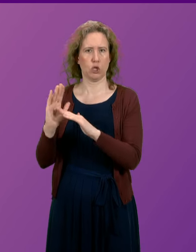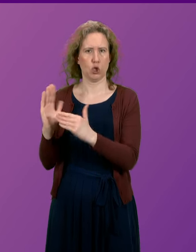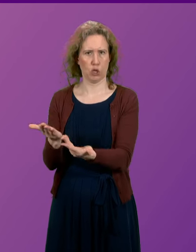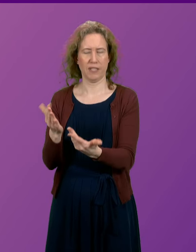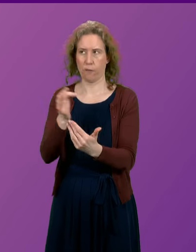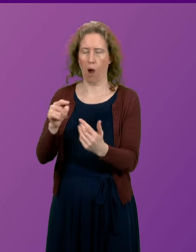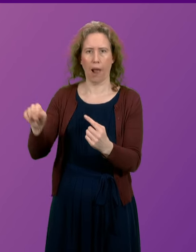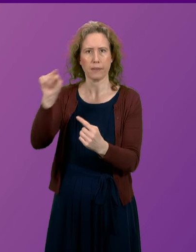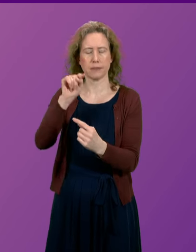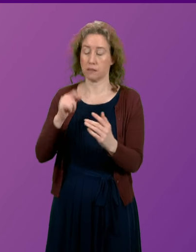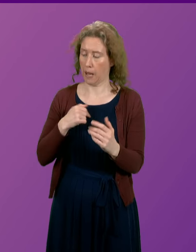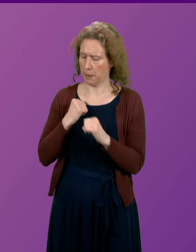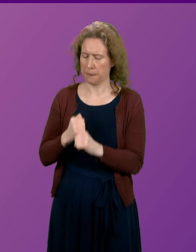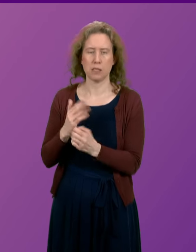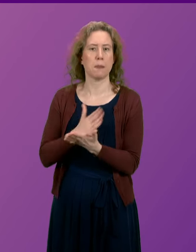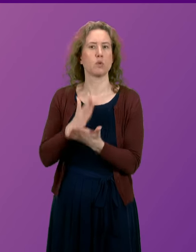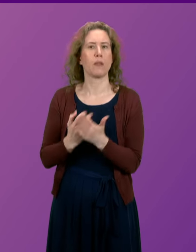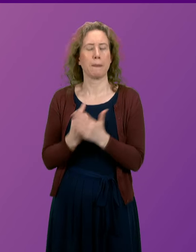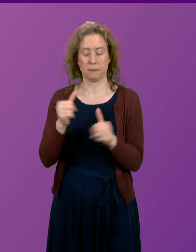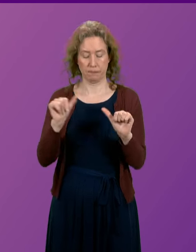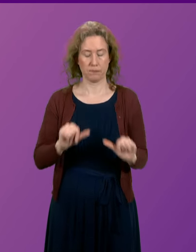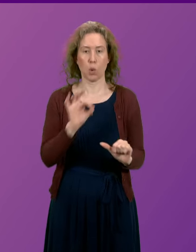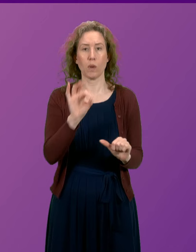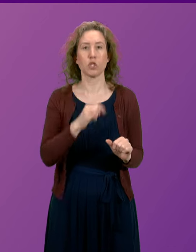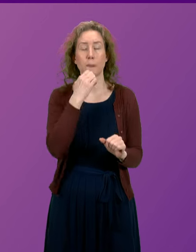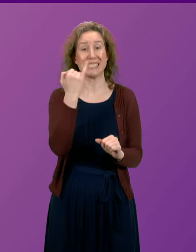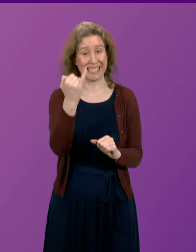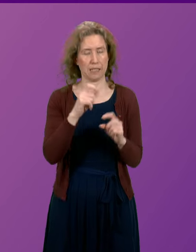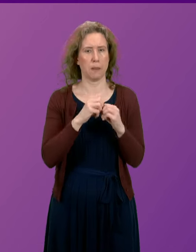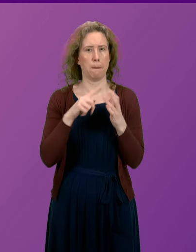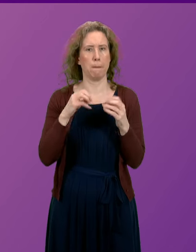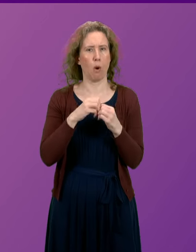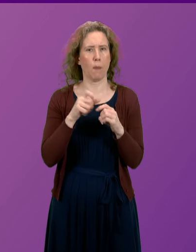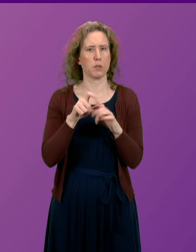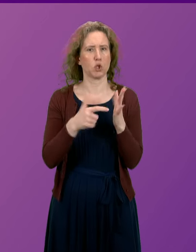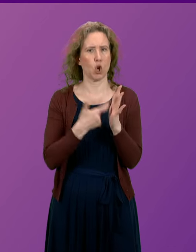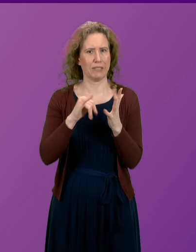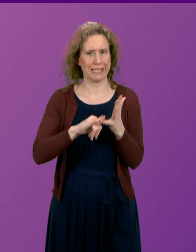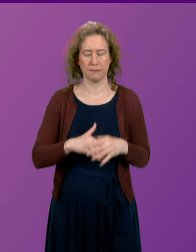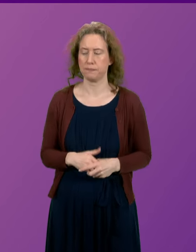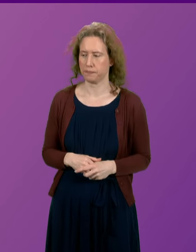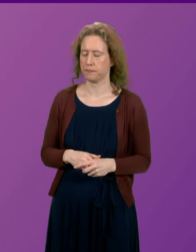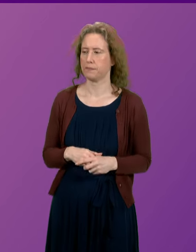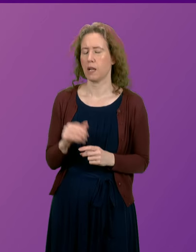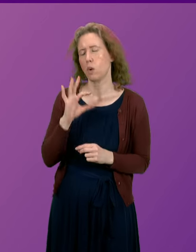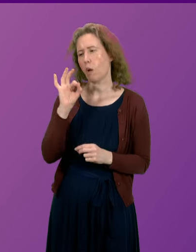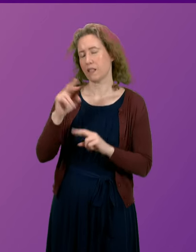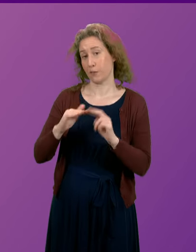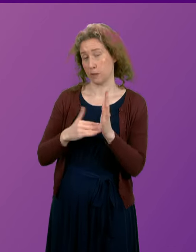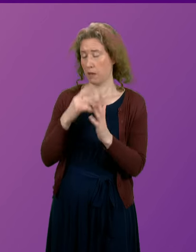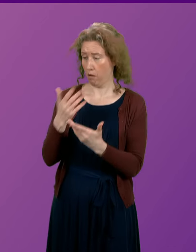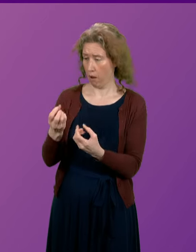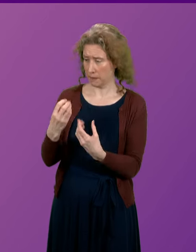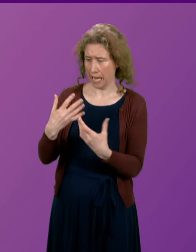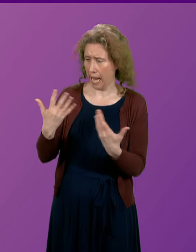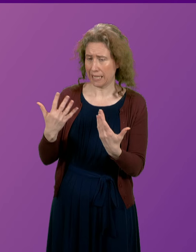committed to make sure that's the case. Question number six, Bob Dorris. Thank you, President. To ask the First Minister whether he will provide an update